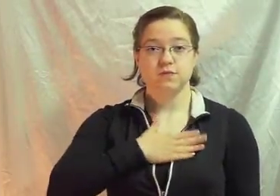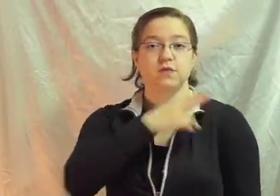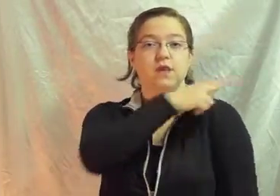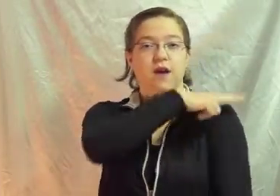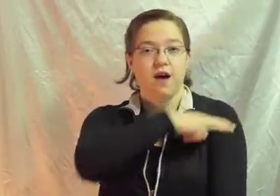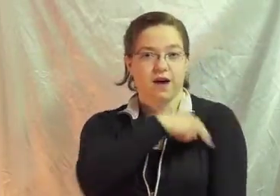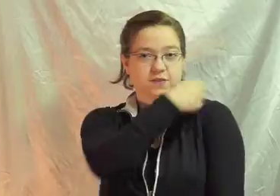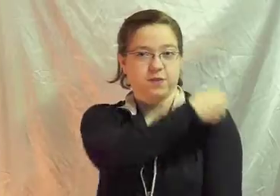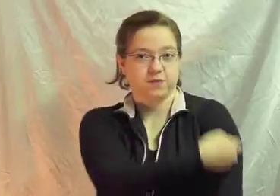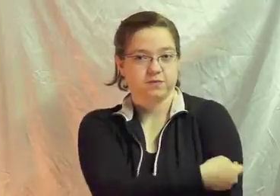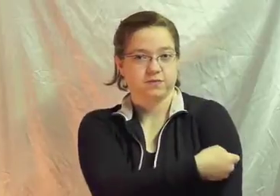Hospital